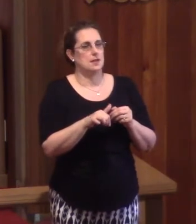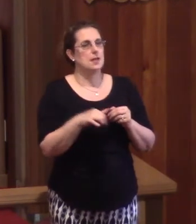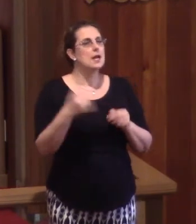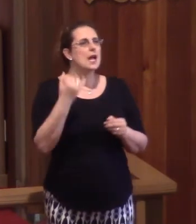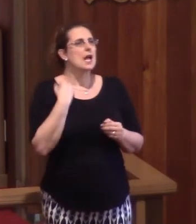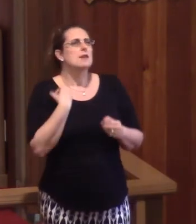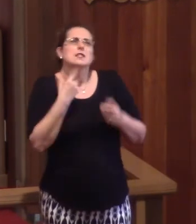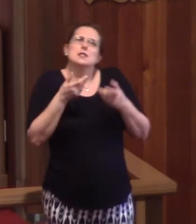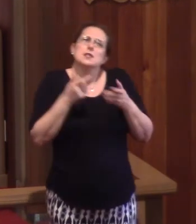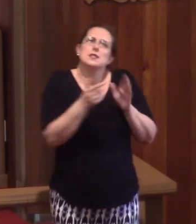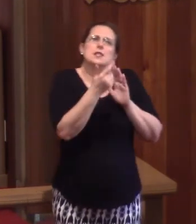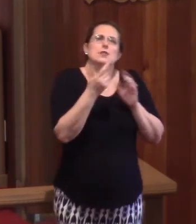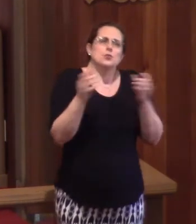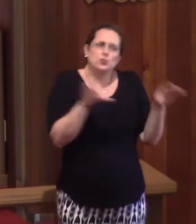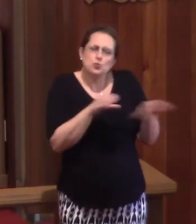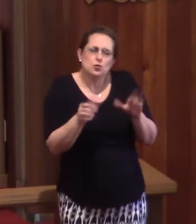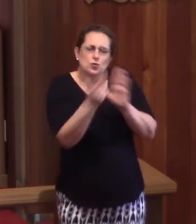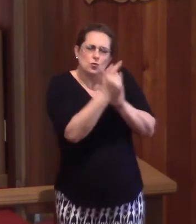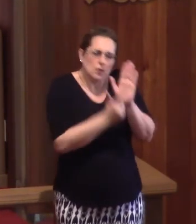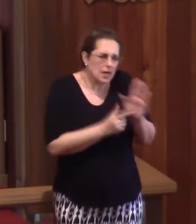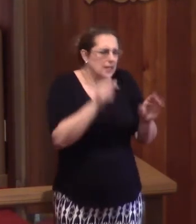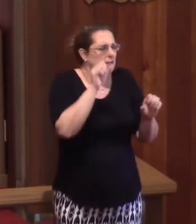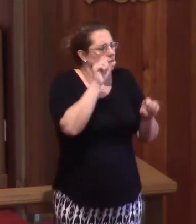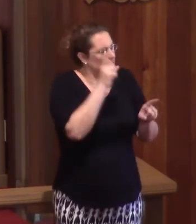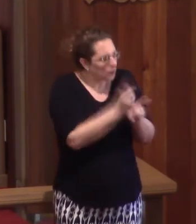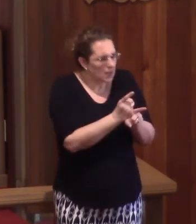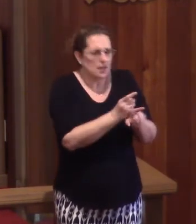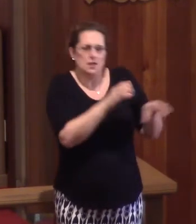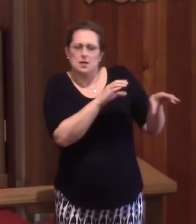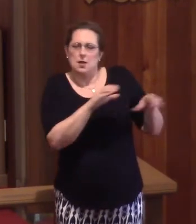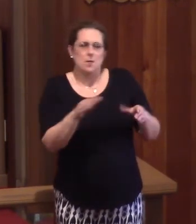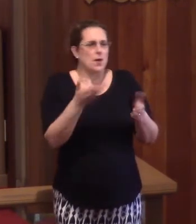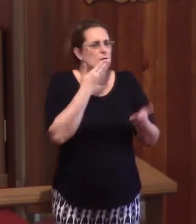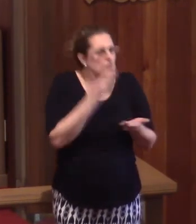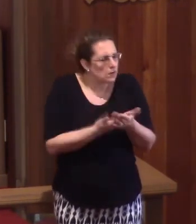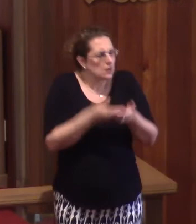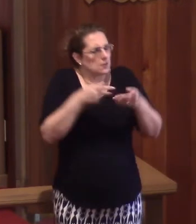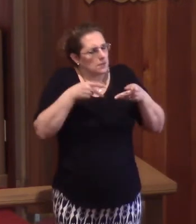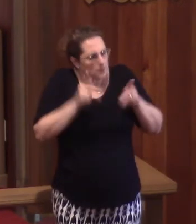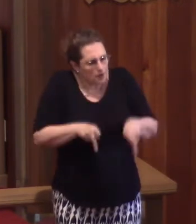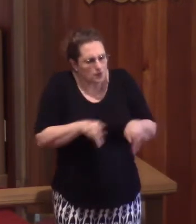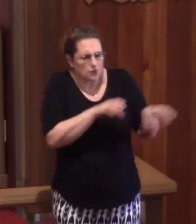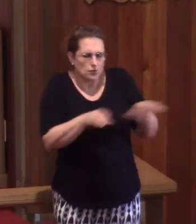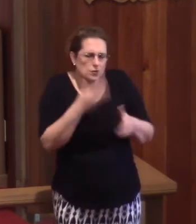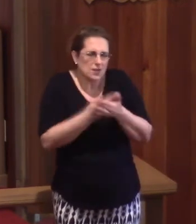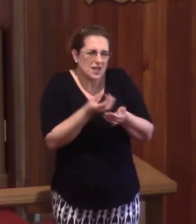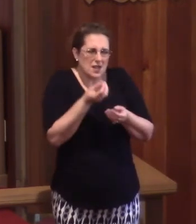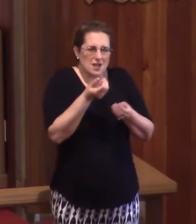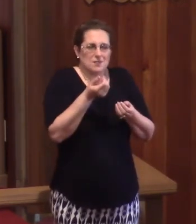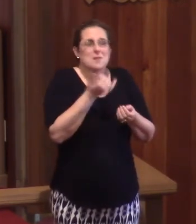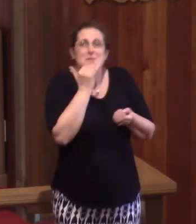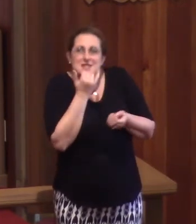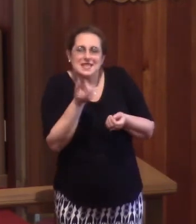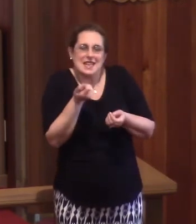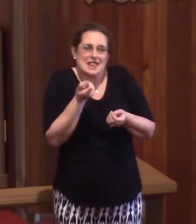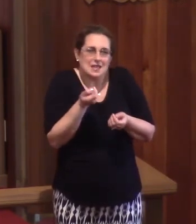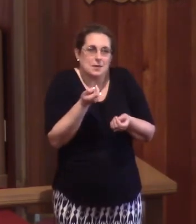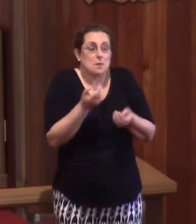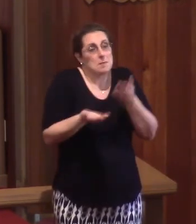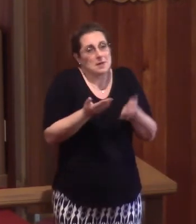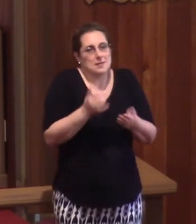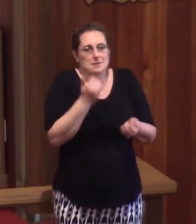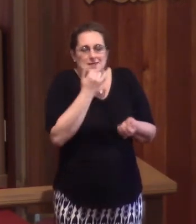just get the law right. Be as good as I can be. Mess up a little bit. Or mess up less.